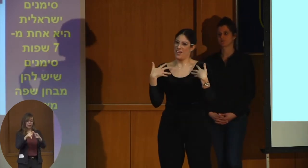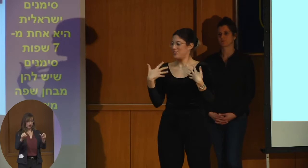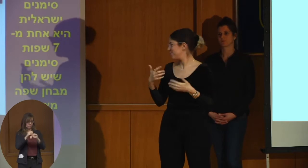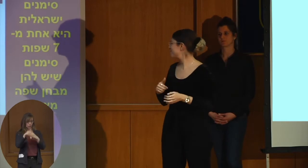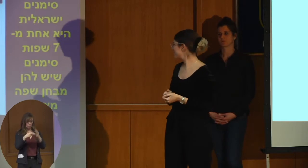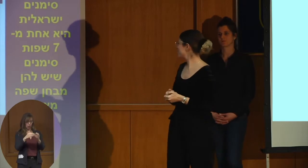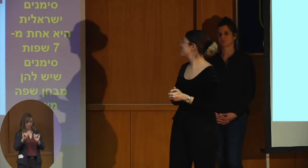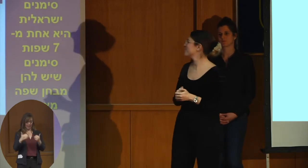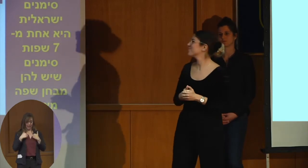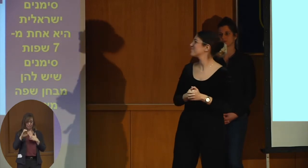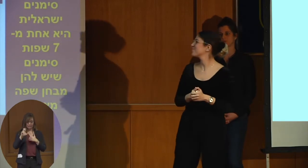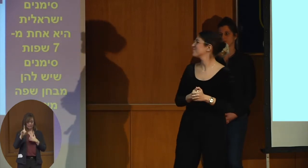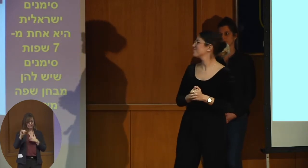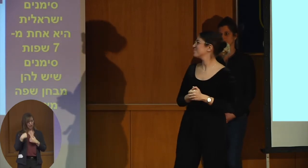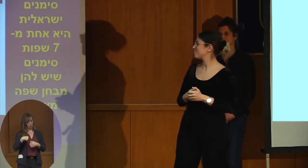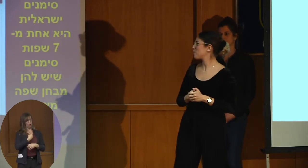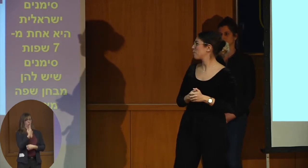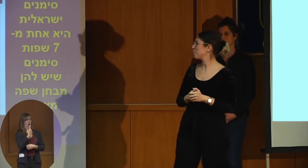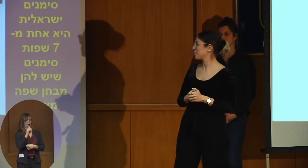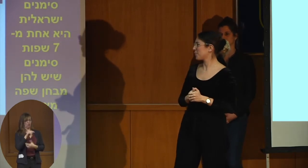are one of seven and I'm thrilled.